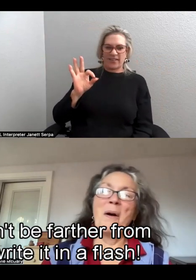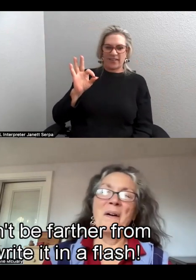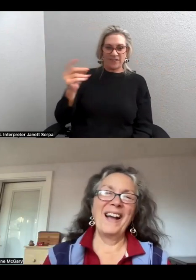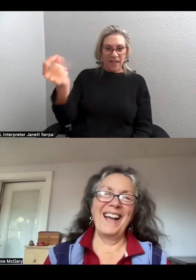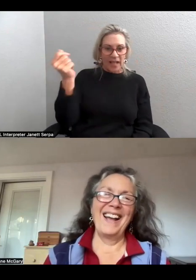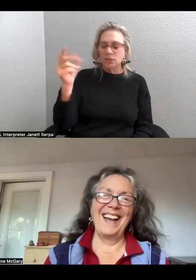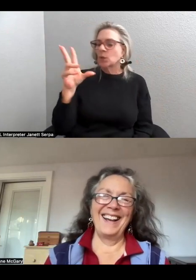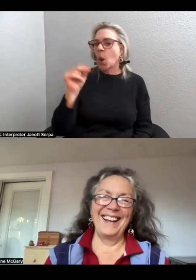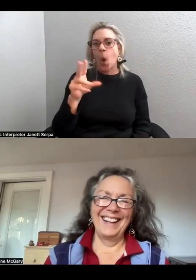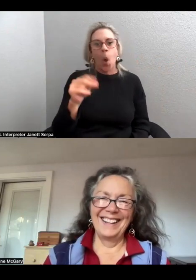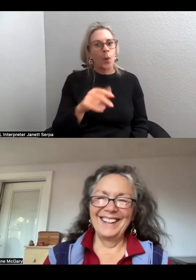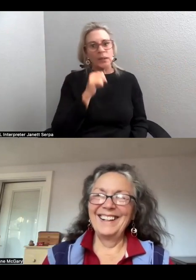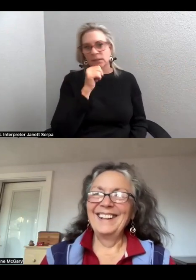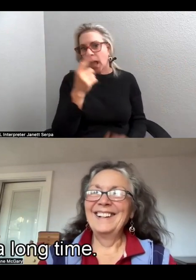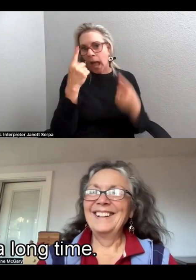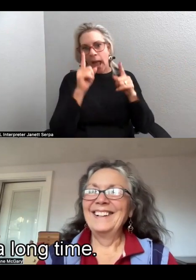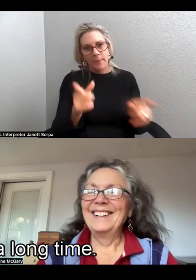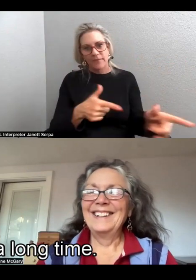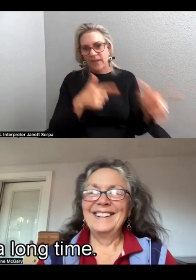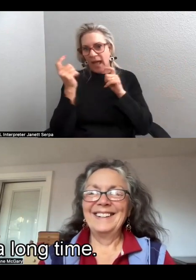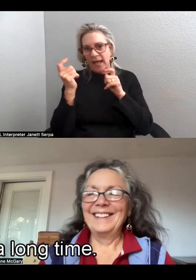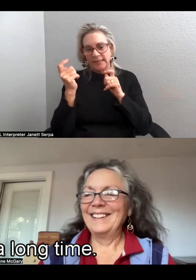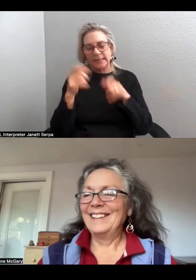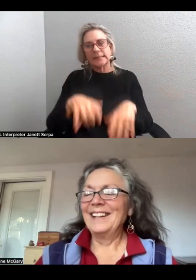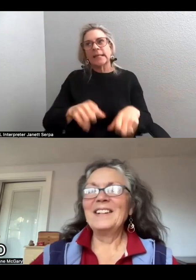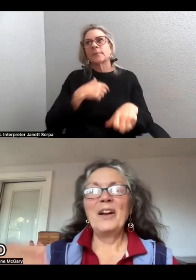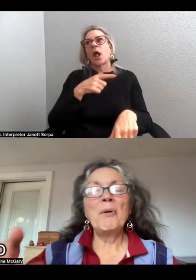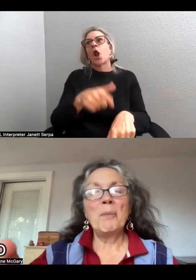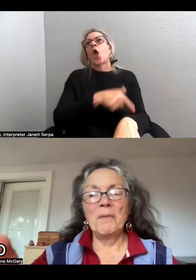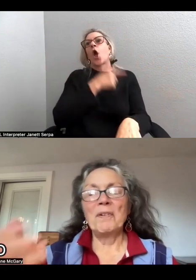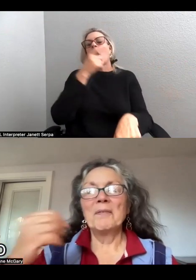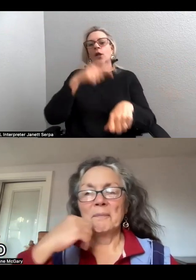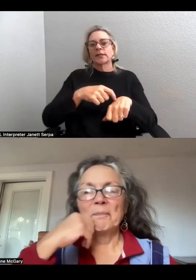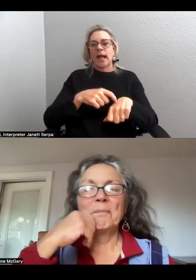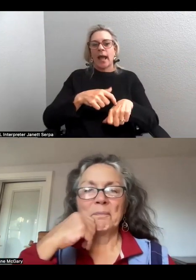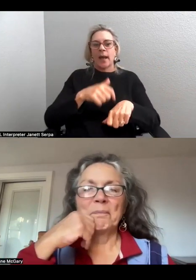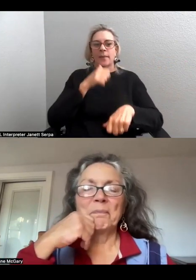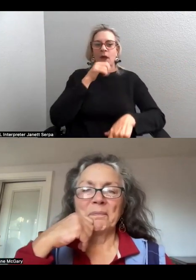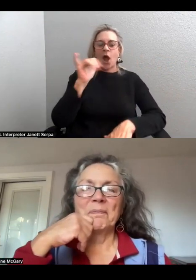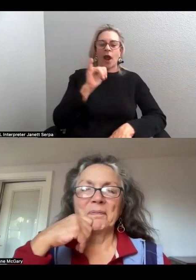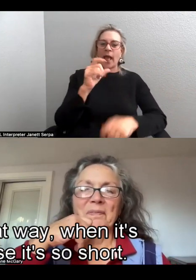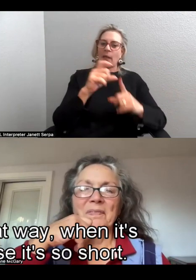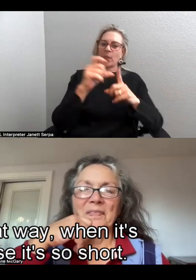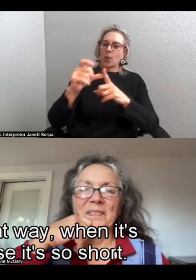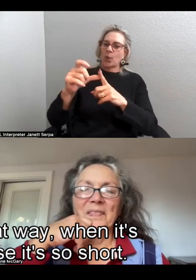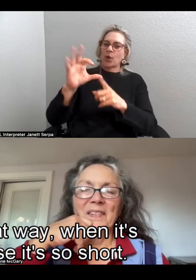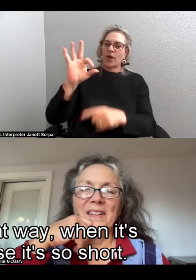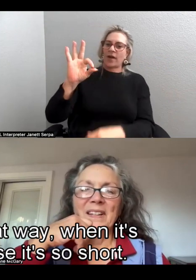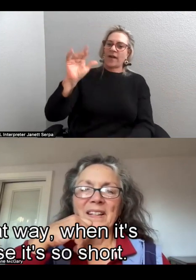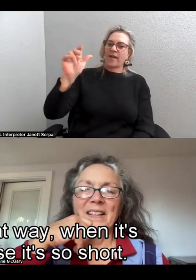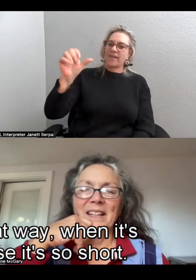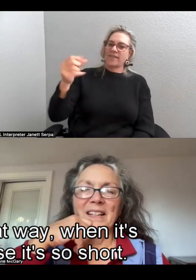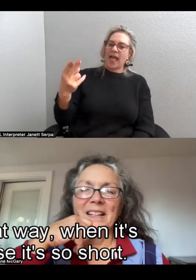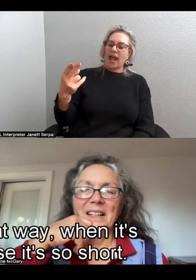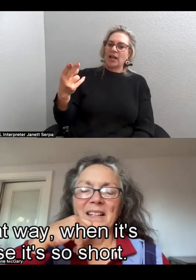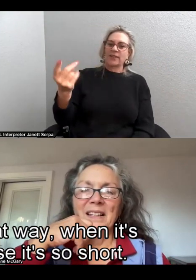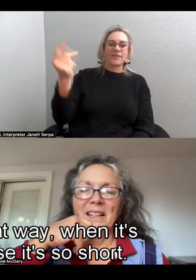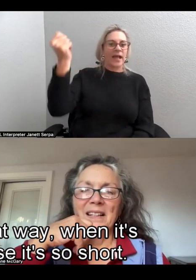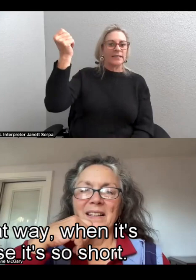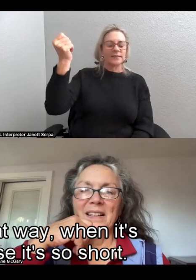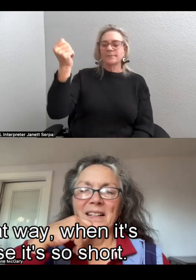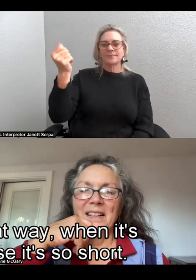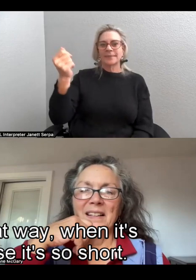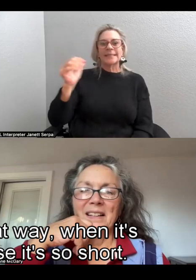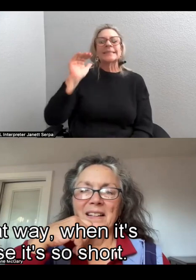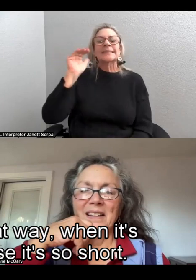I don't write it in a flash. It takes me a long time. So it's it just appears that way when it's finished